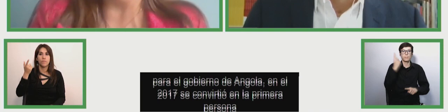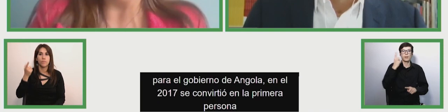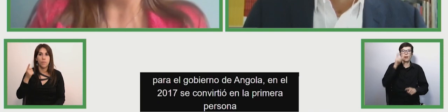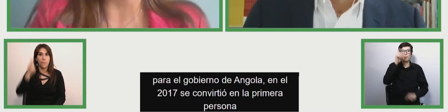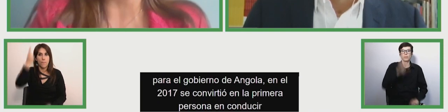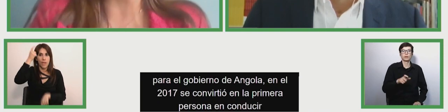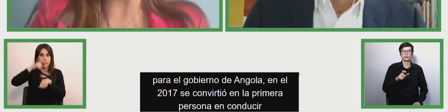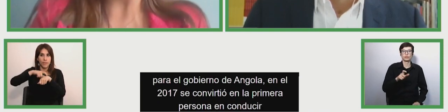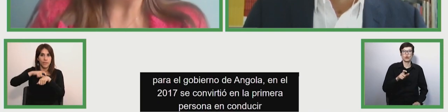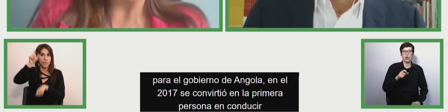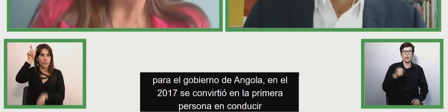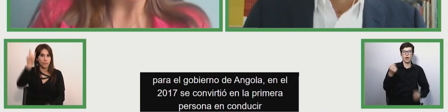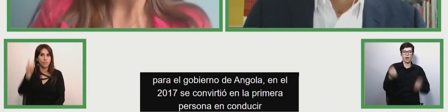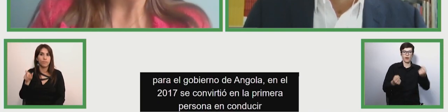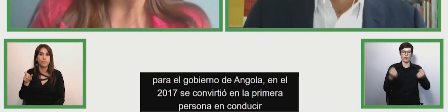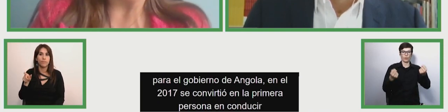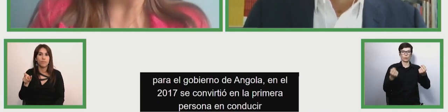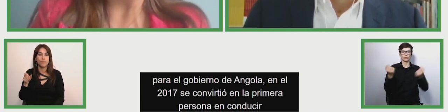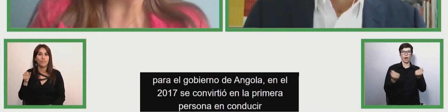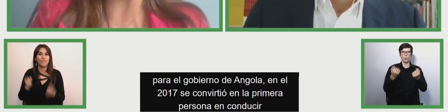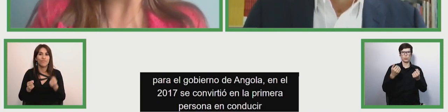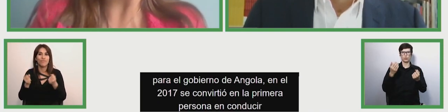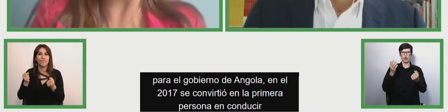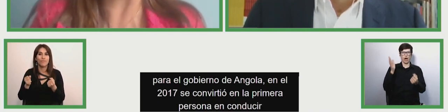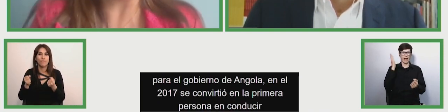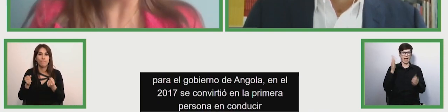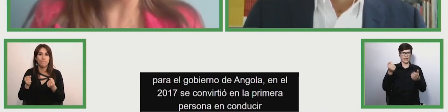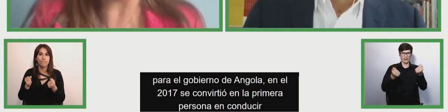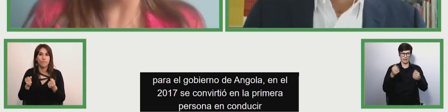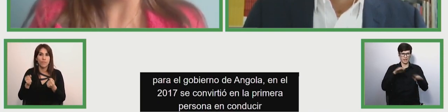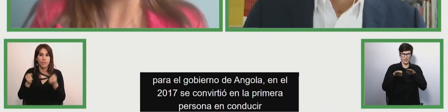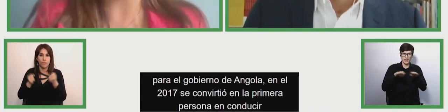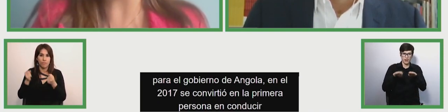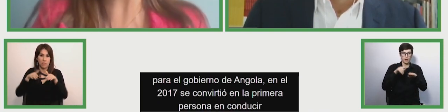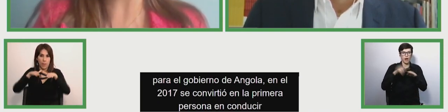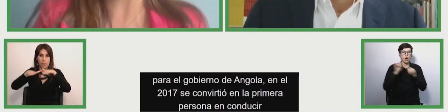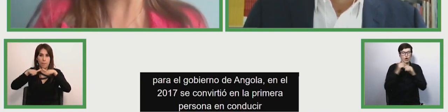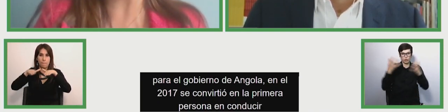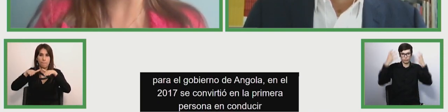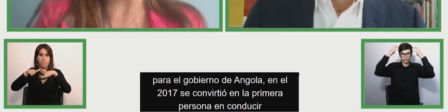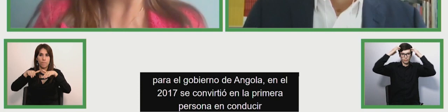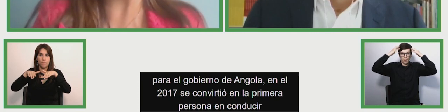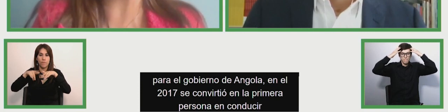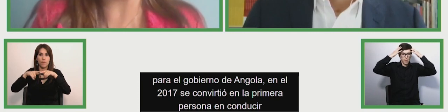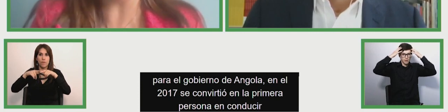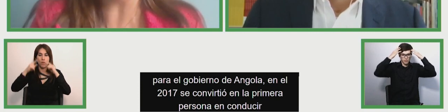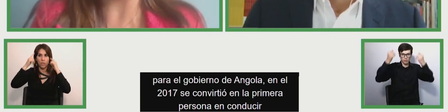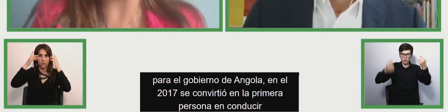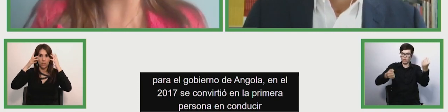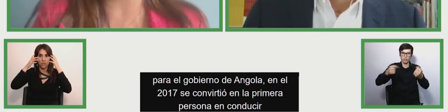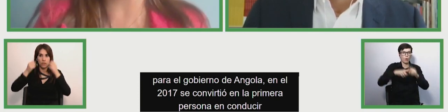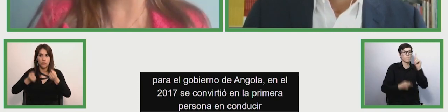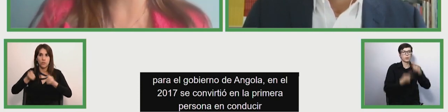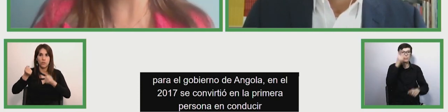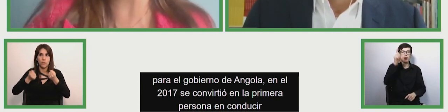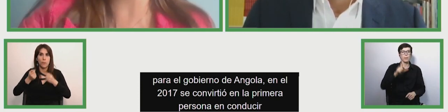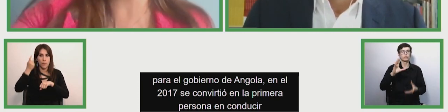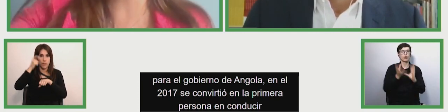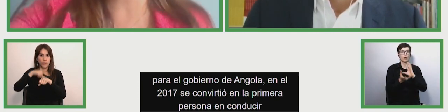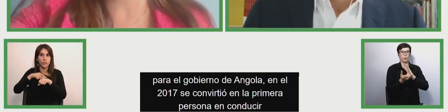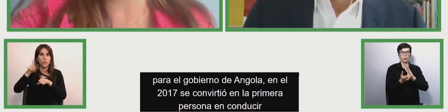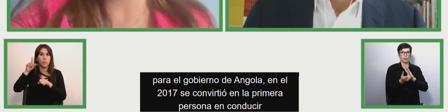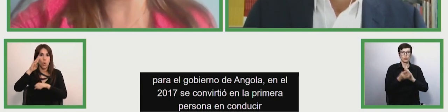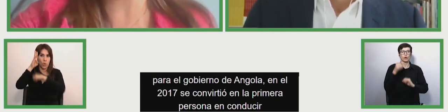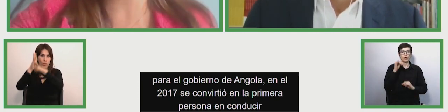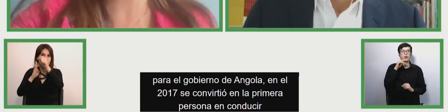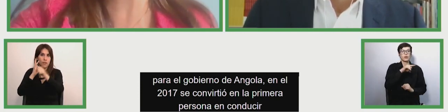unesco and for the angolan government in 2017 he became the first person in in